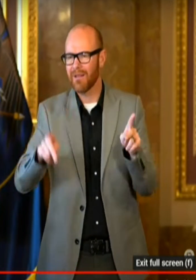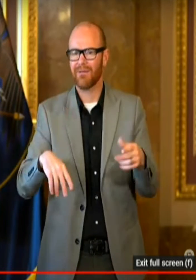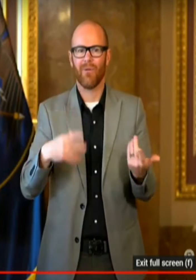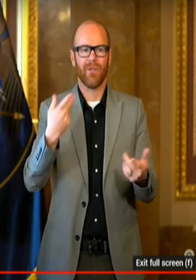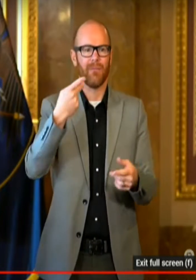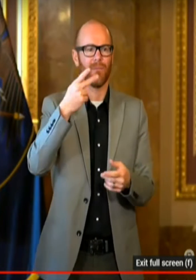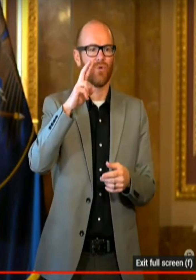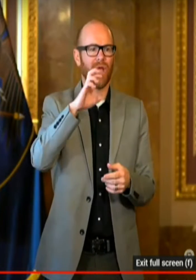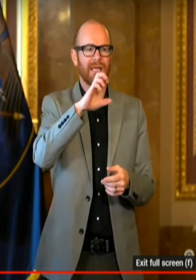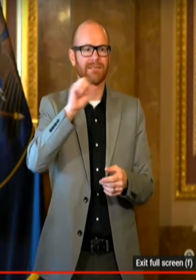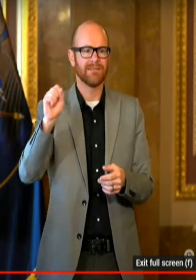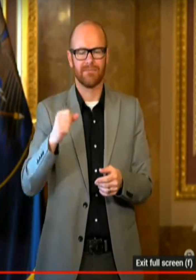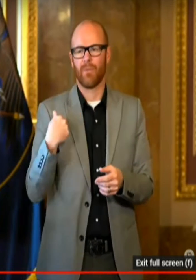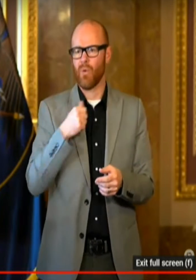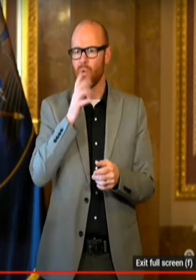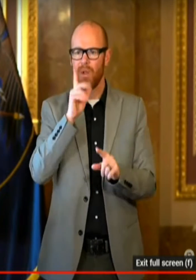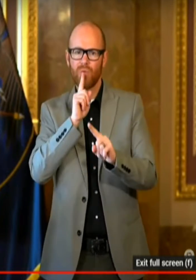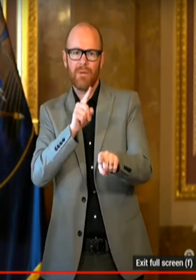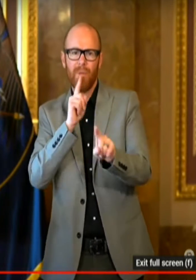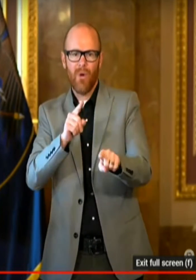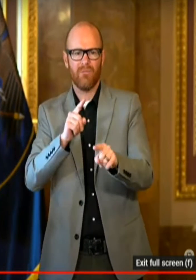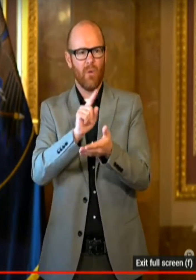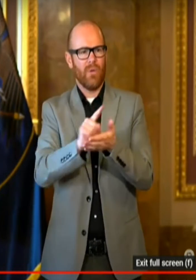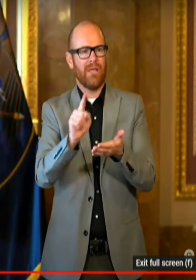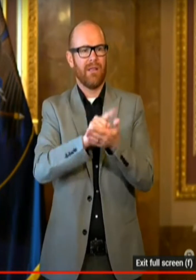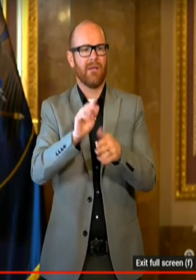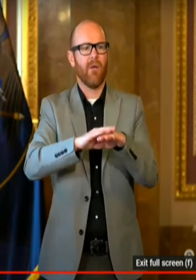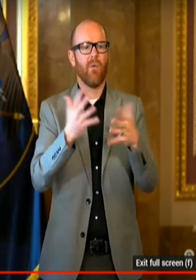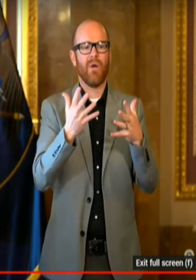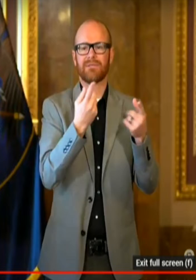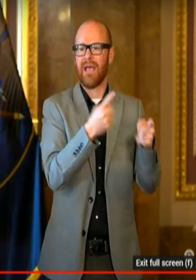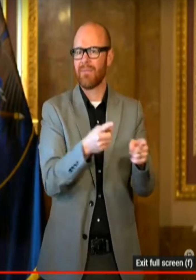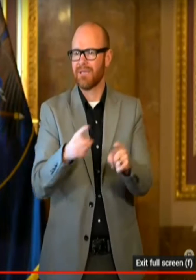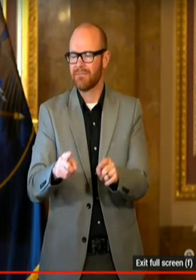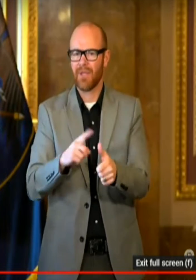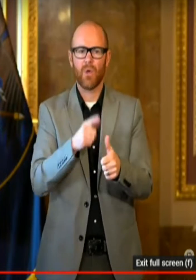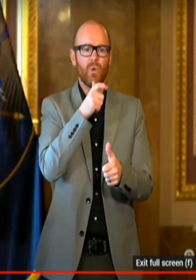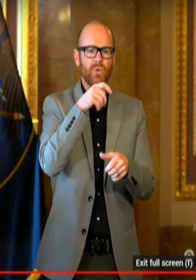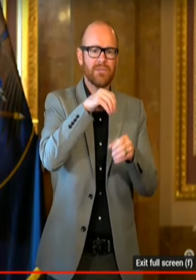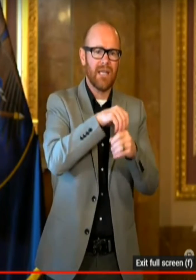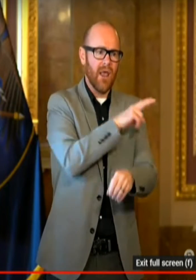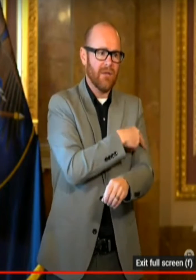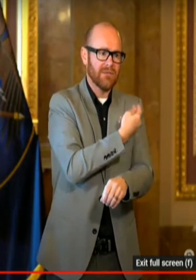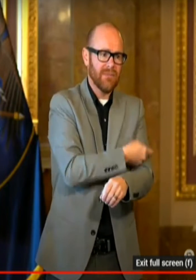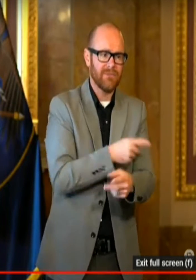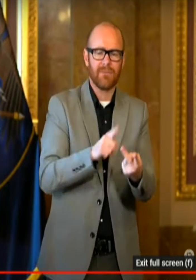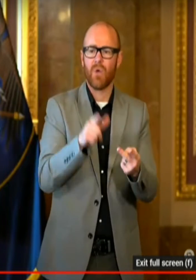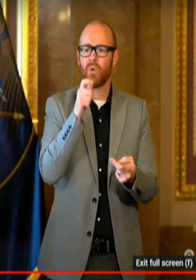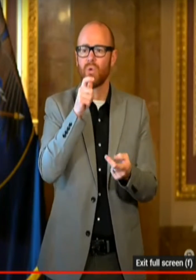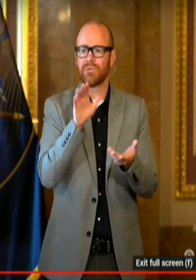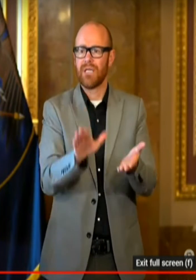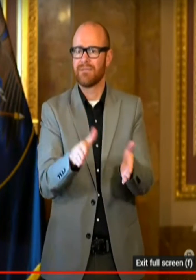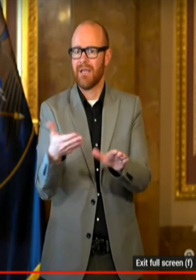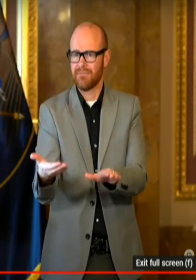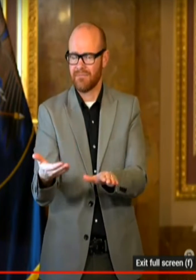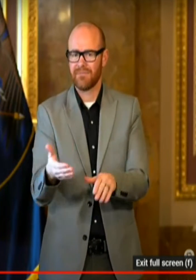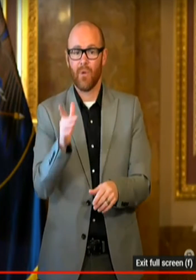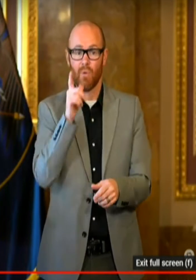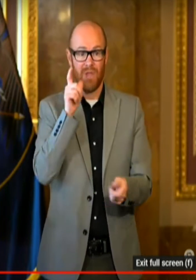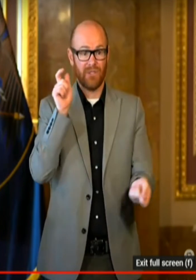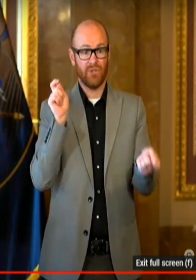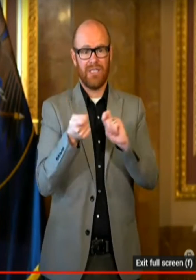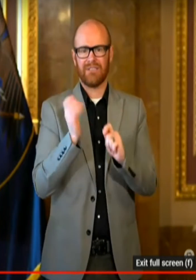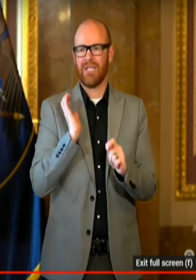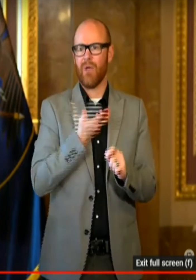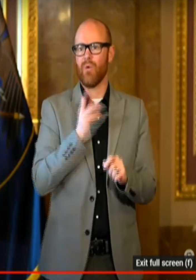reporting more on a weekly basis about what kind of cases are occurring, who's in the hospital, who's died. And we'll be changing our websites to really highlight